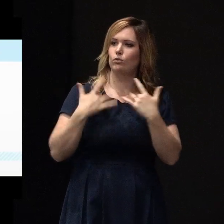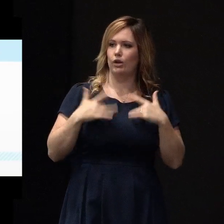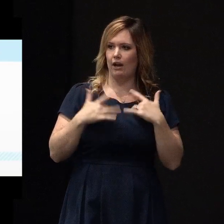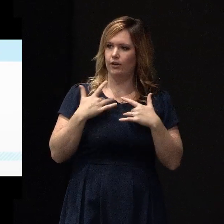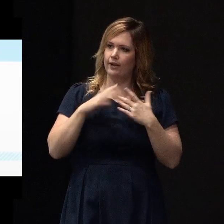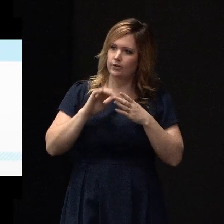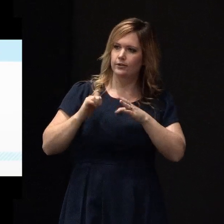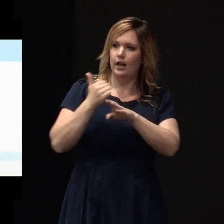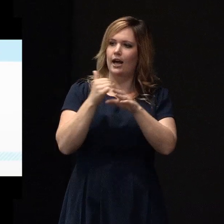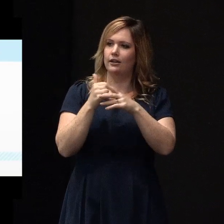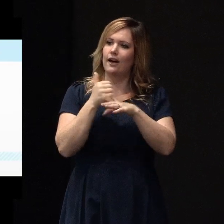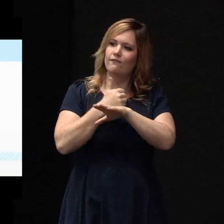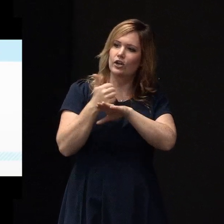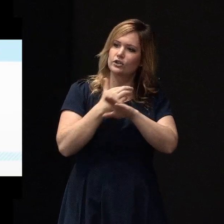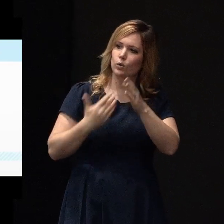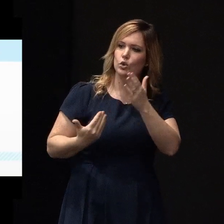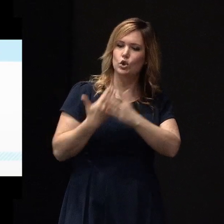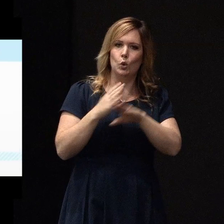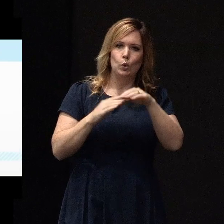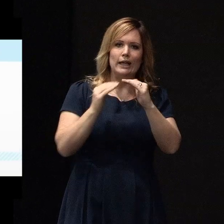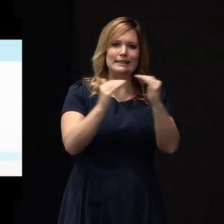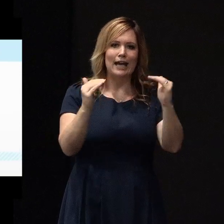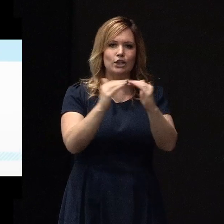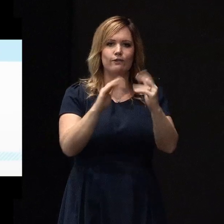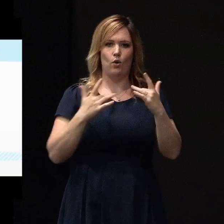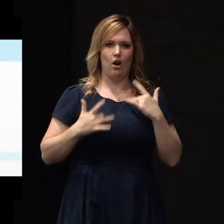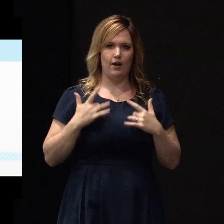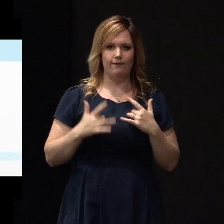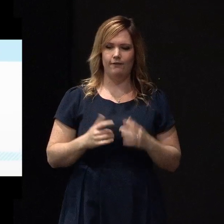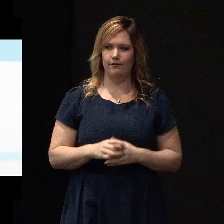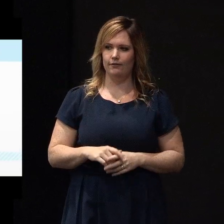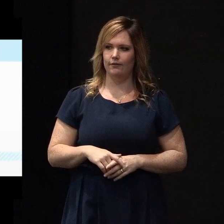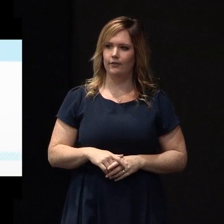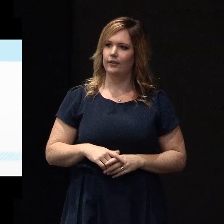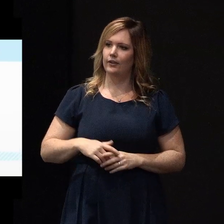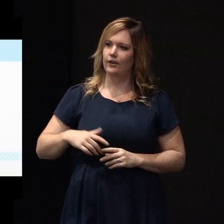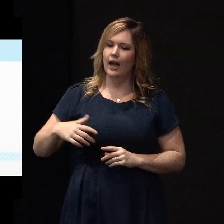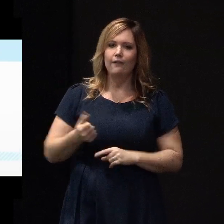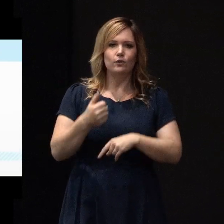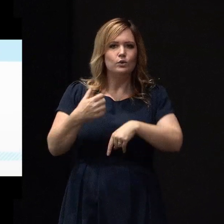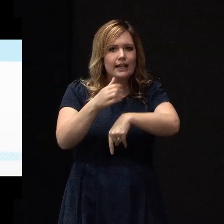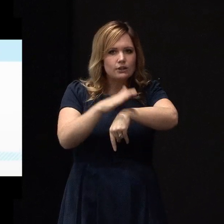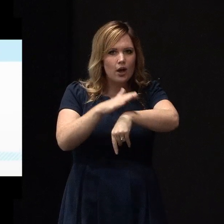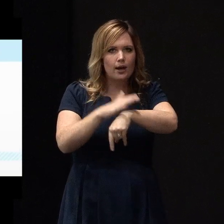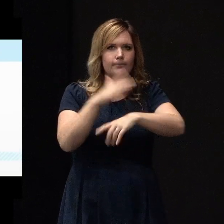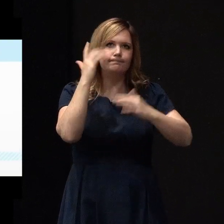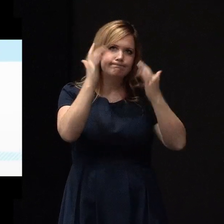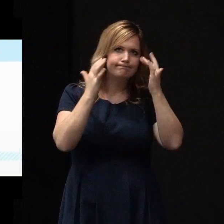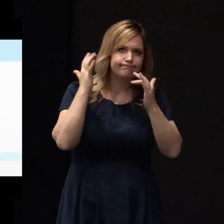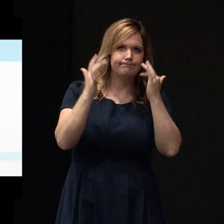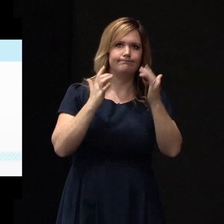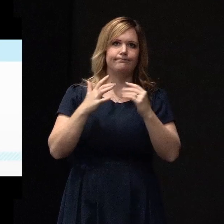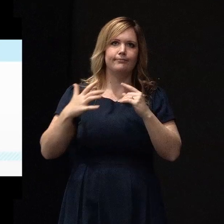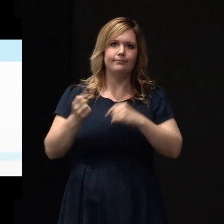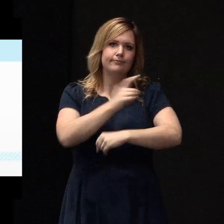for a new stage of life. We can't do that unless we've got time to think, unless we've got the